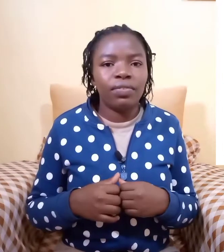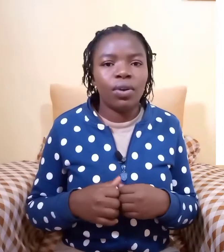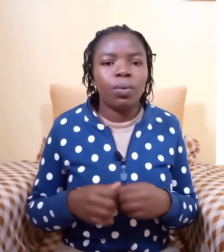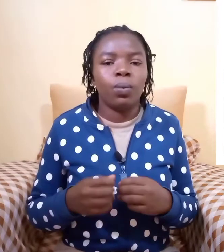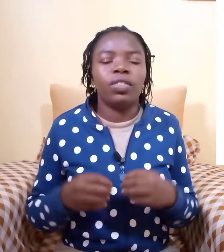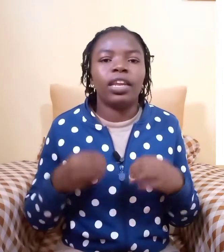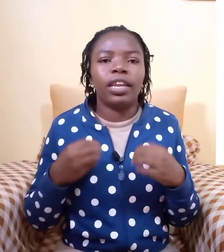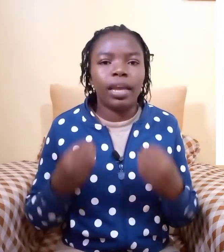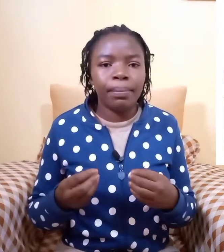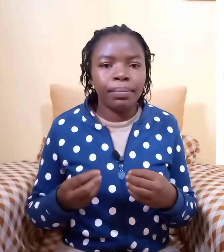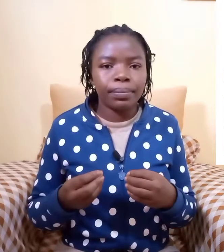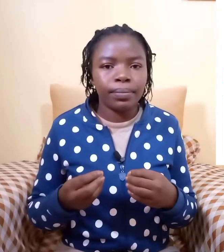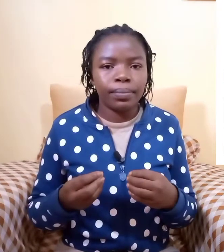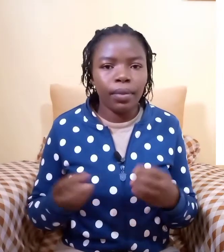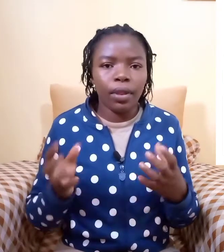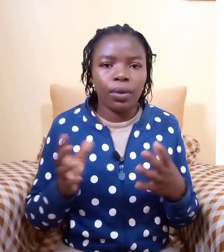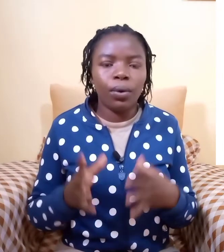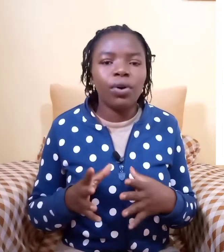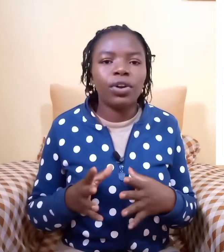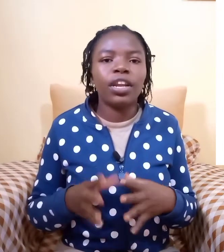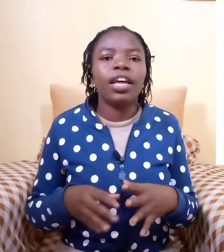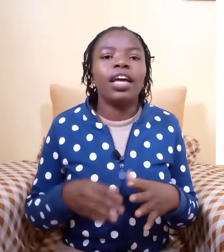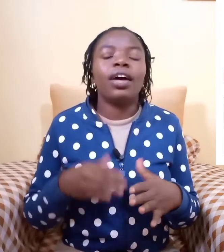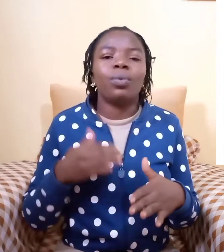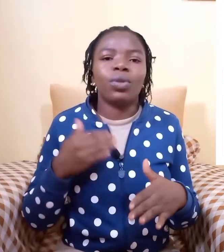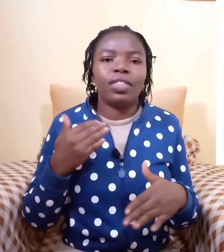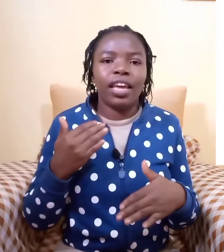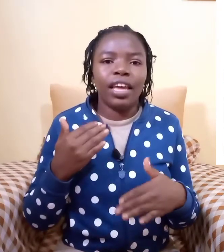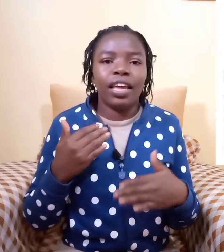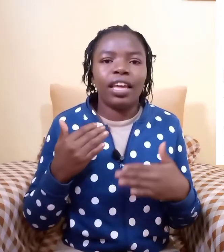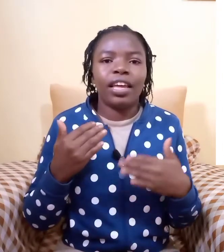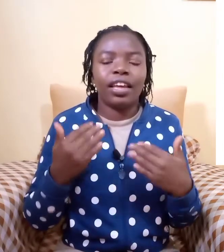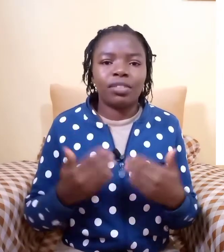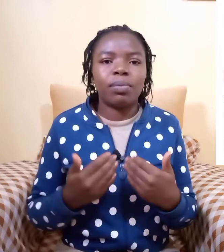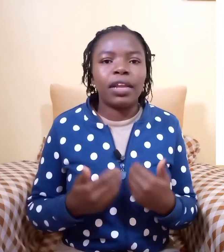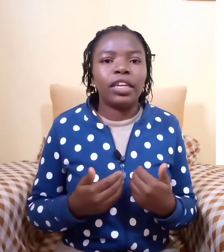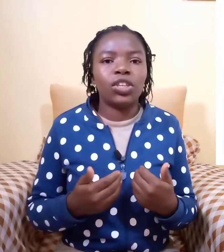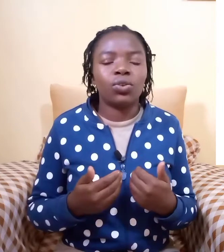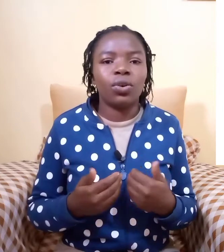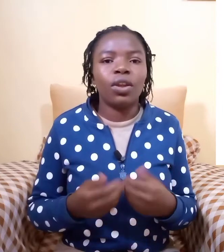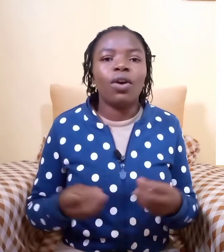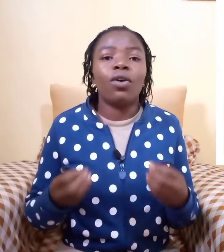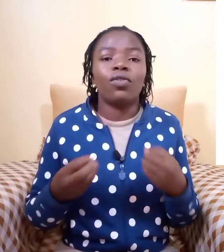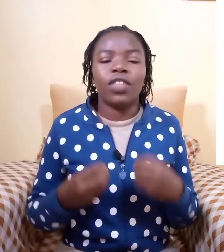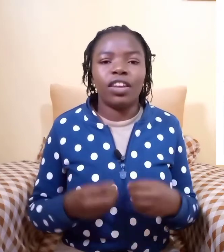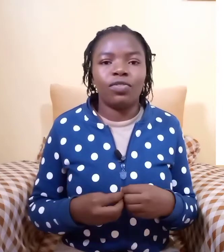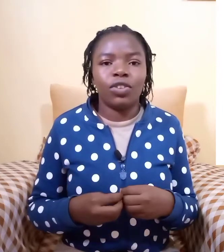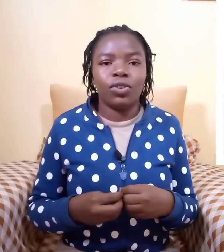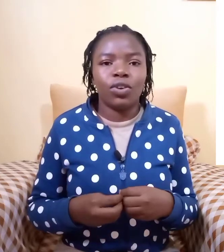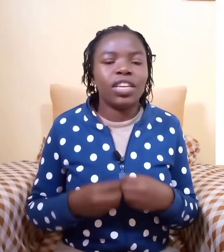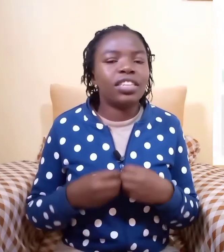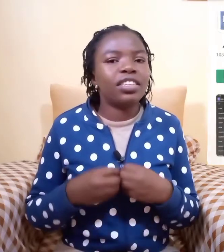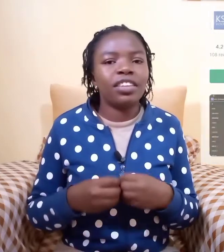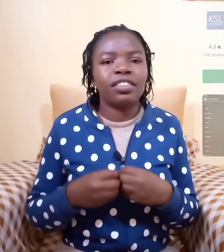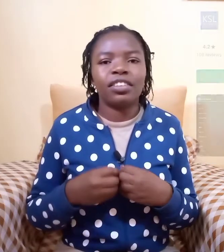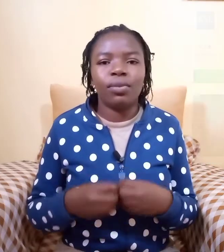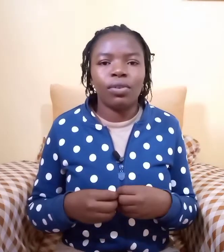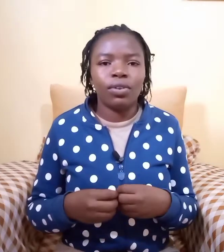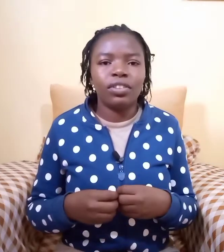with the name or with the explanation of that video it just downloads